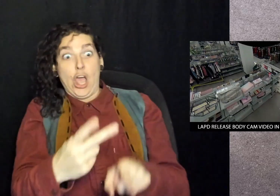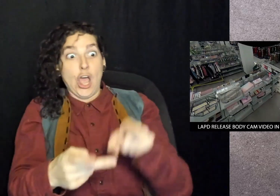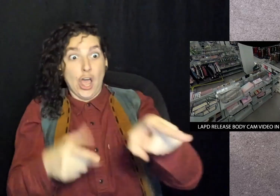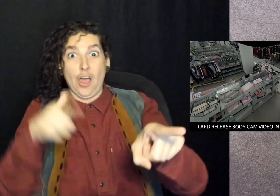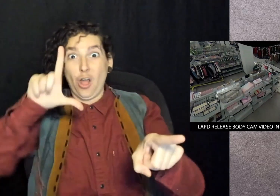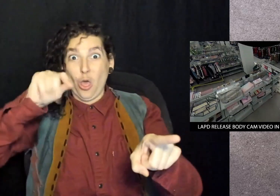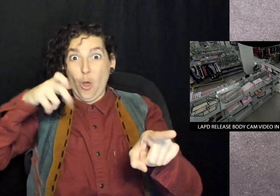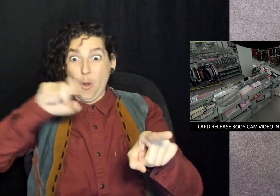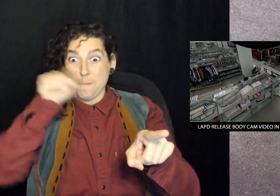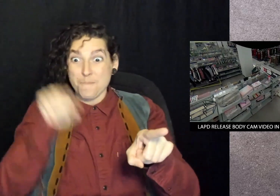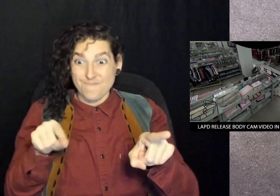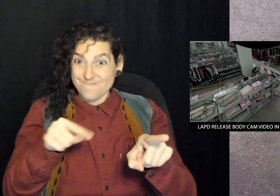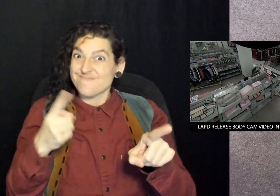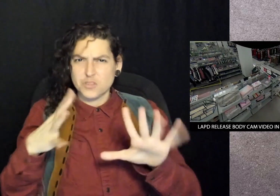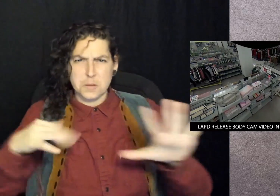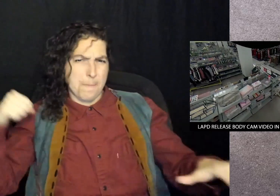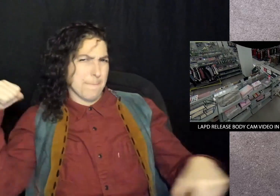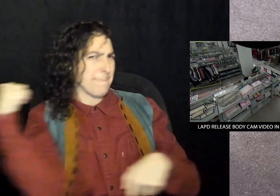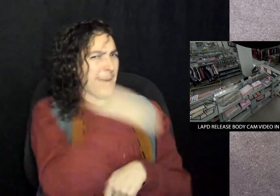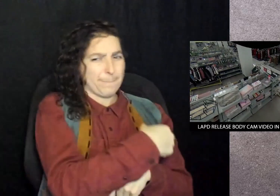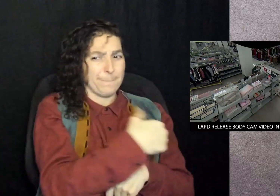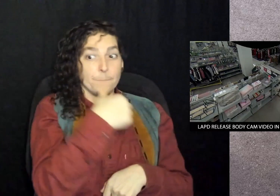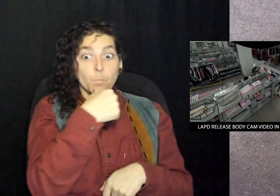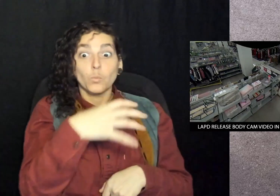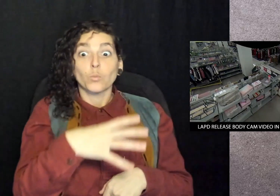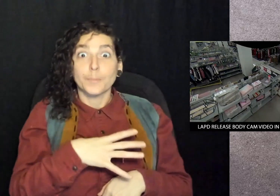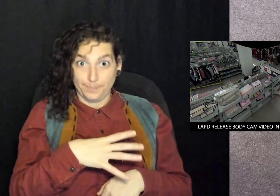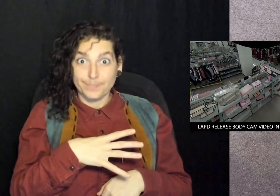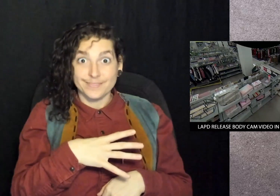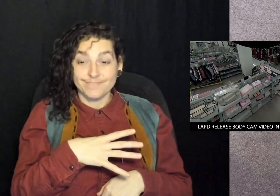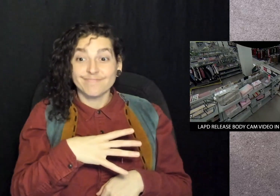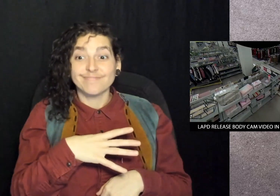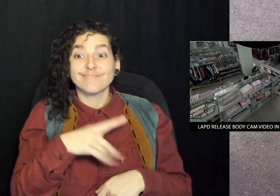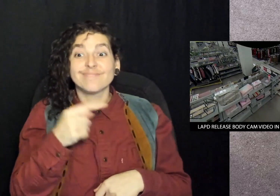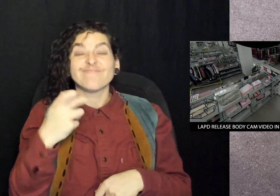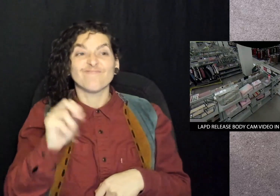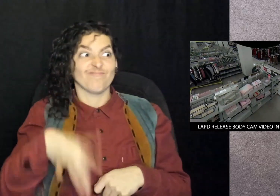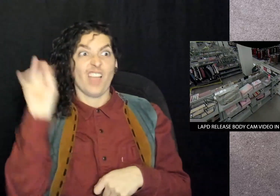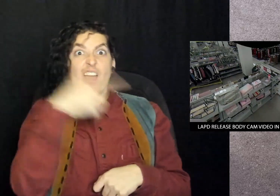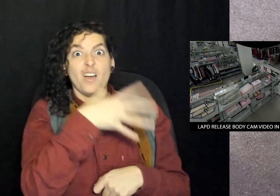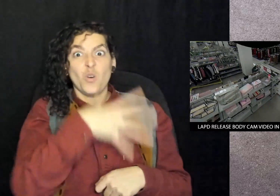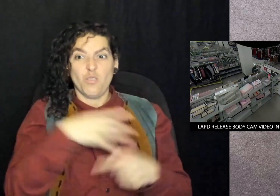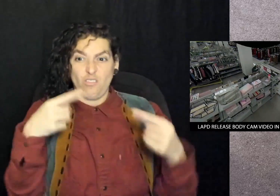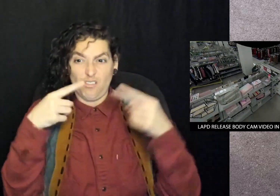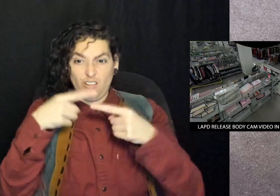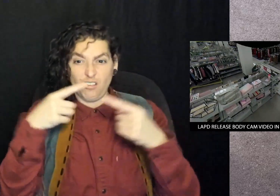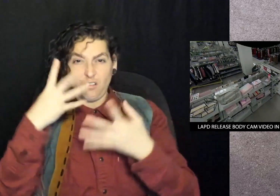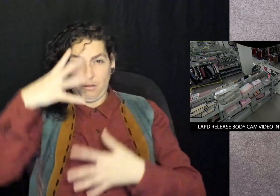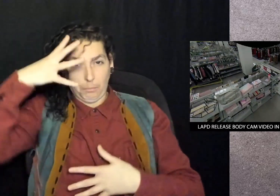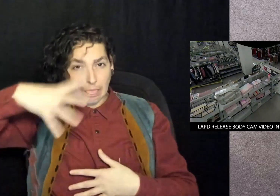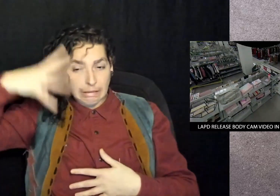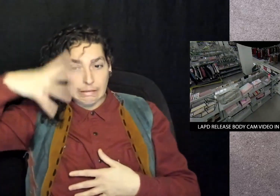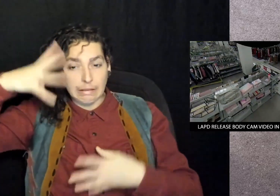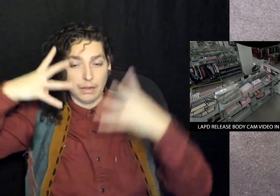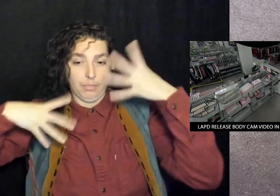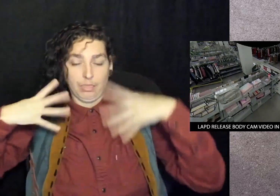They saw Lopez hitting a woman, then found her hurt and bleeding.